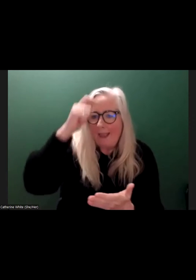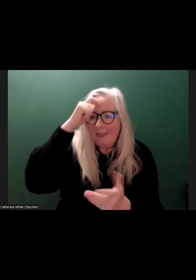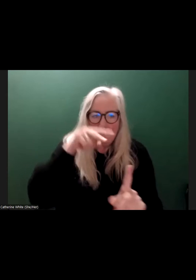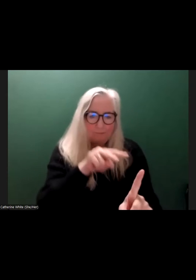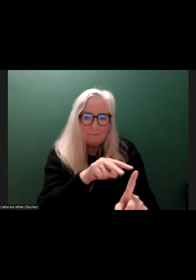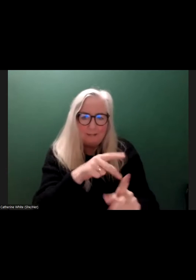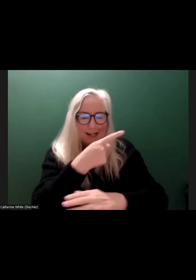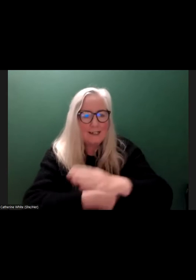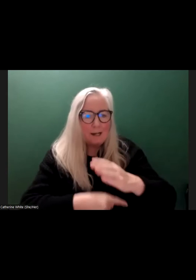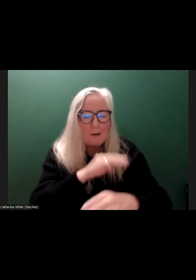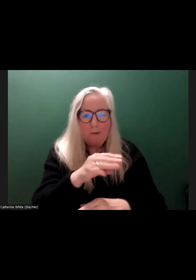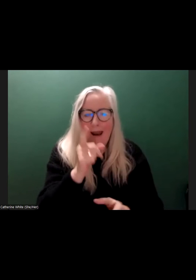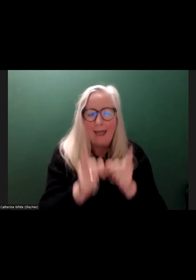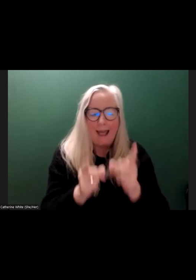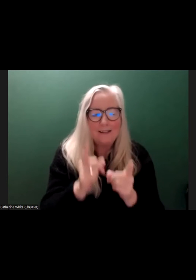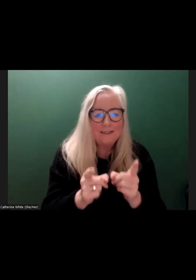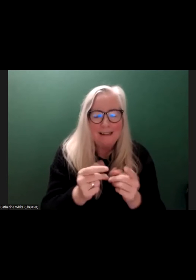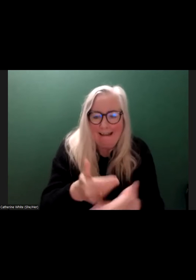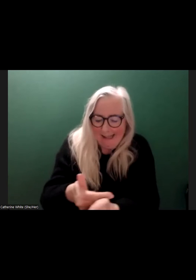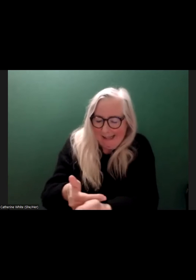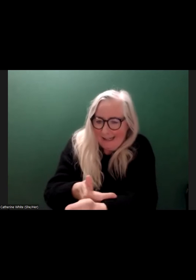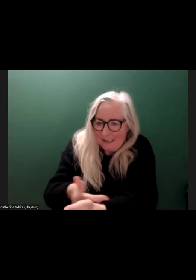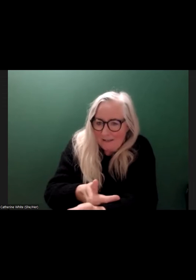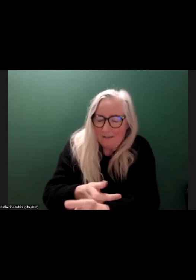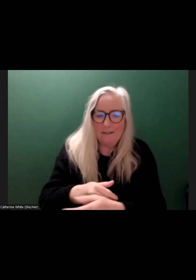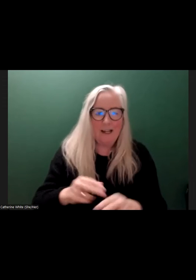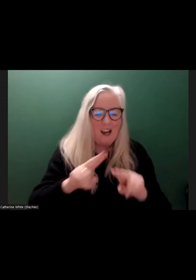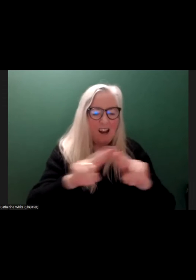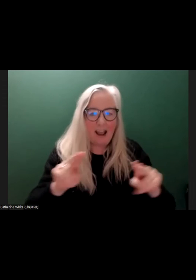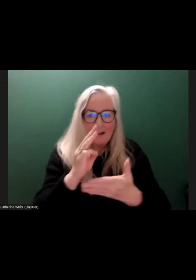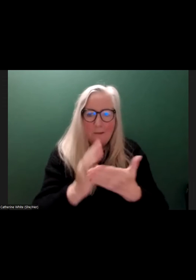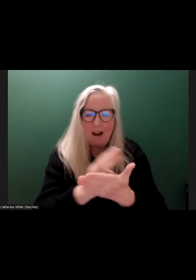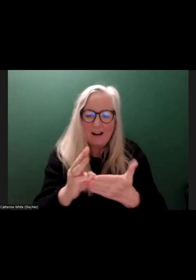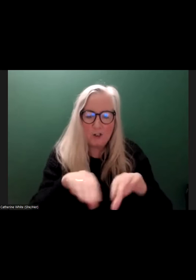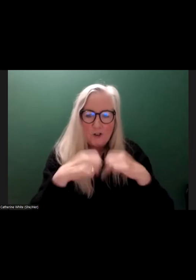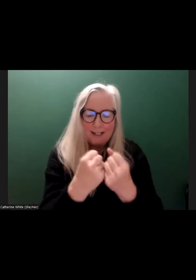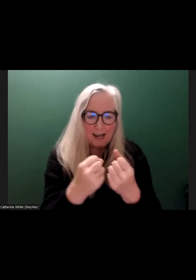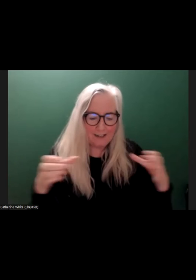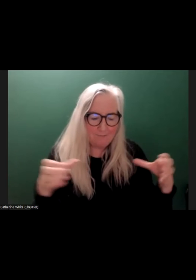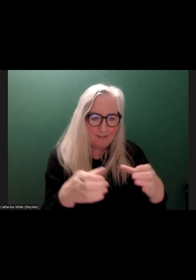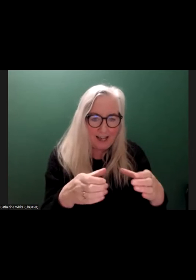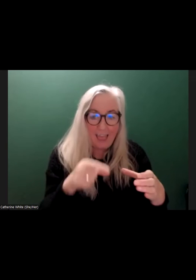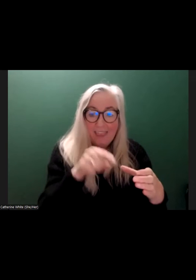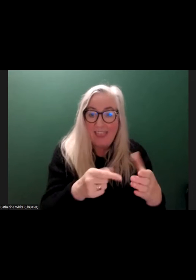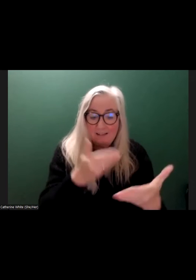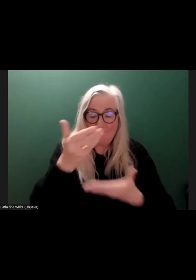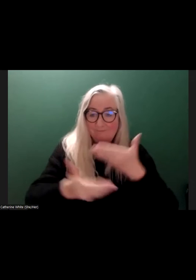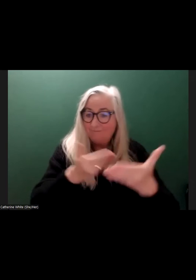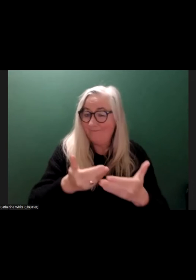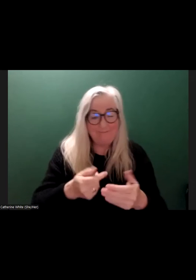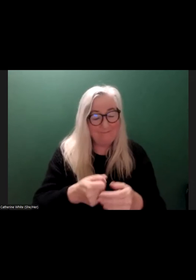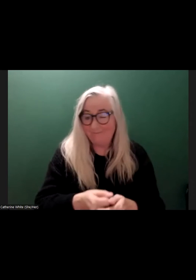as either hidden or not part of our societies. And that's a narrative that probably is outdated.